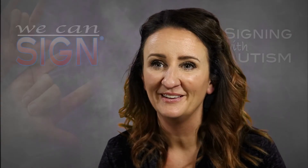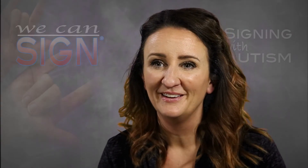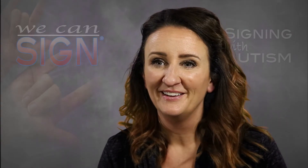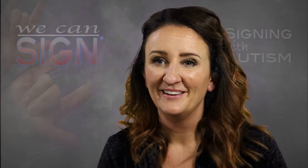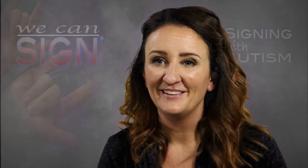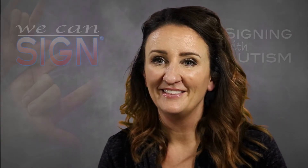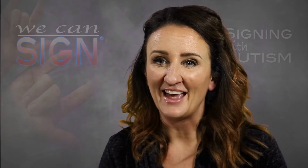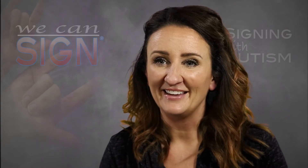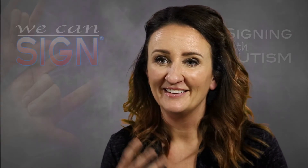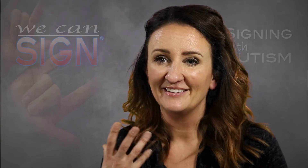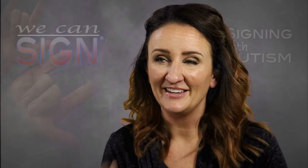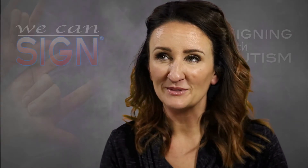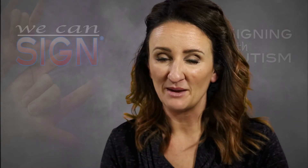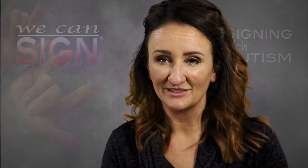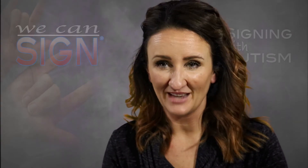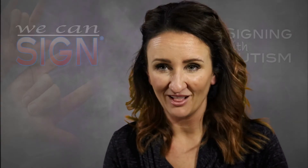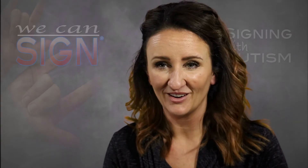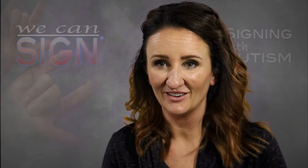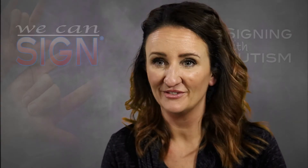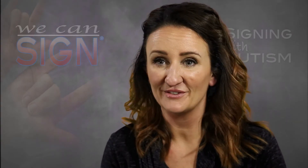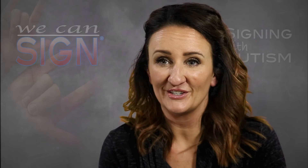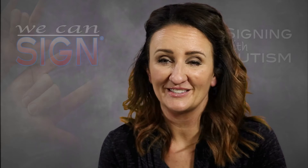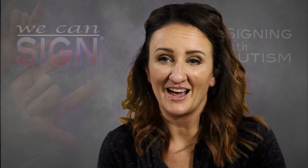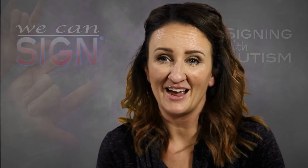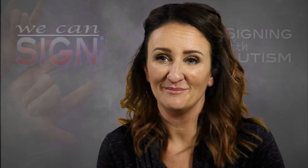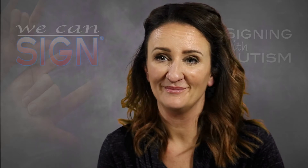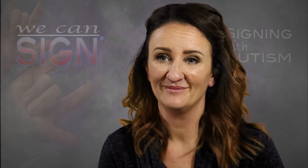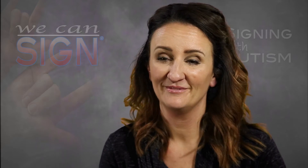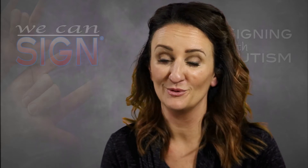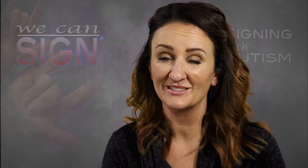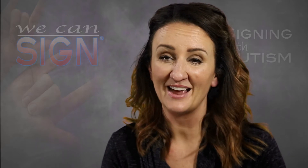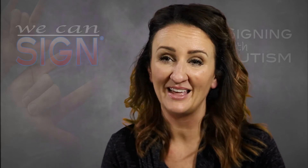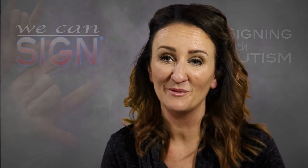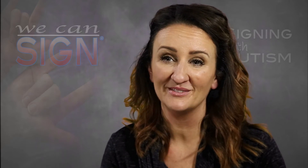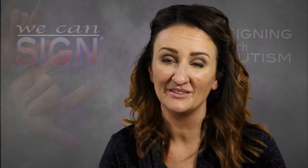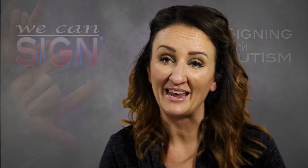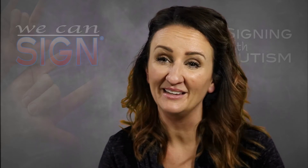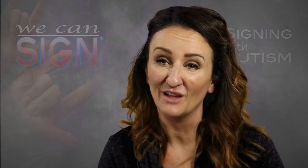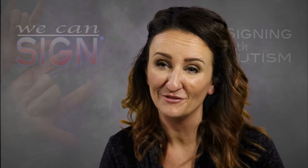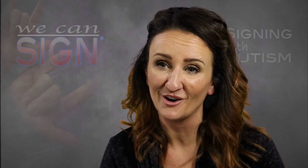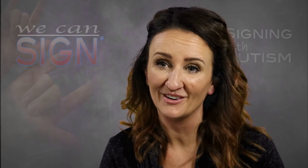that he was able to tell her for the first time through sign language that he loved her,